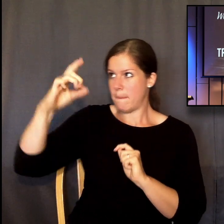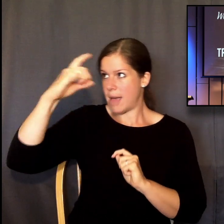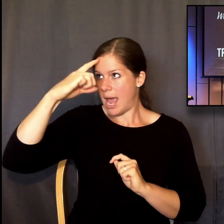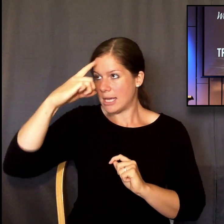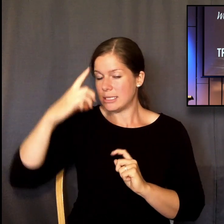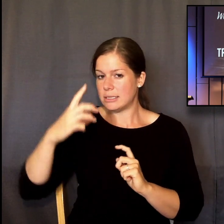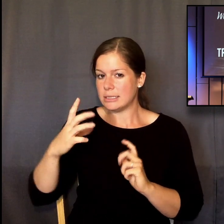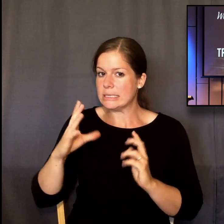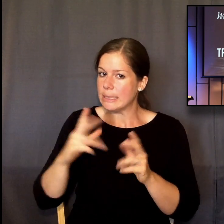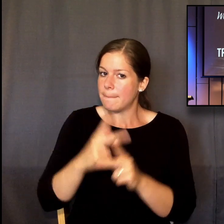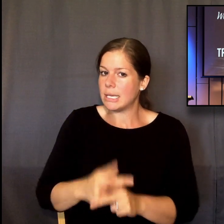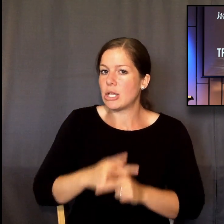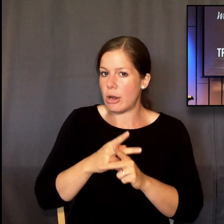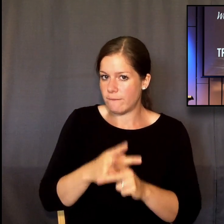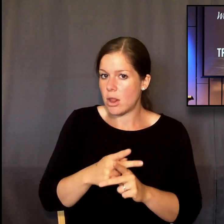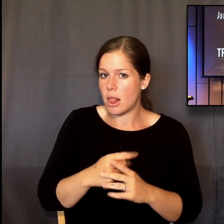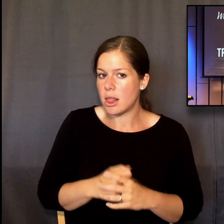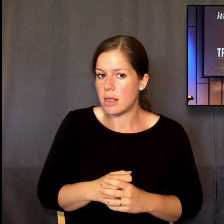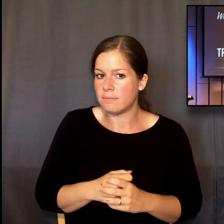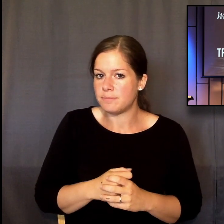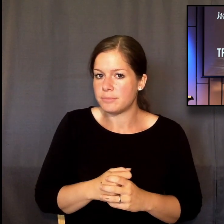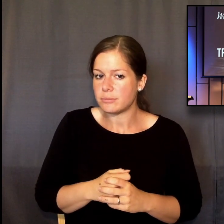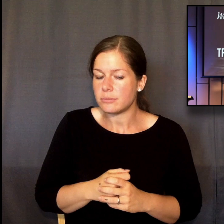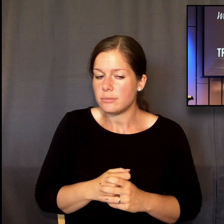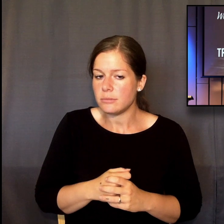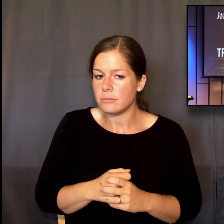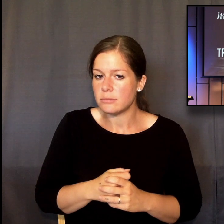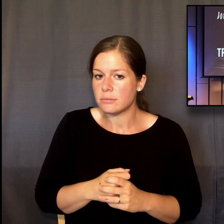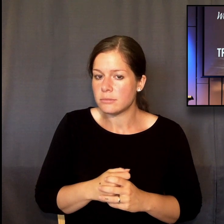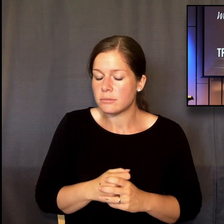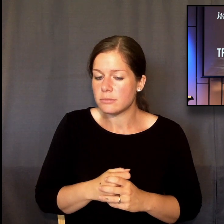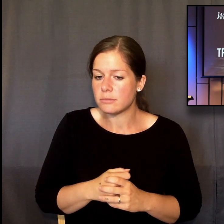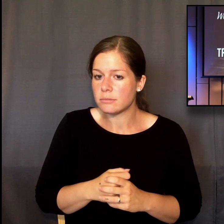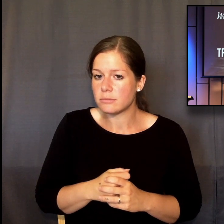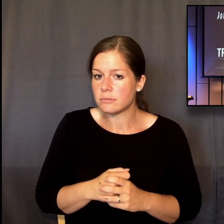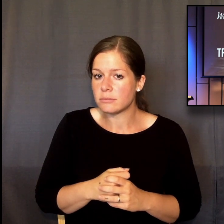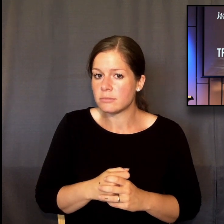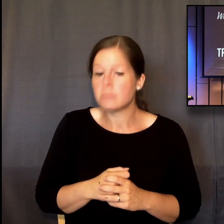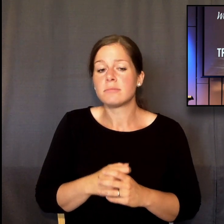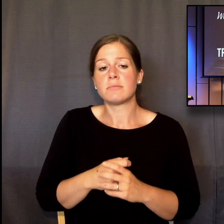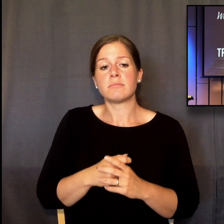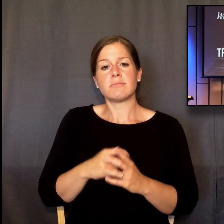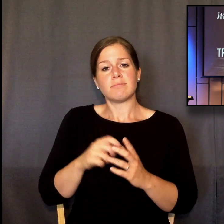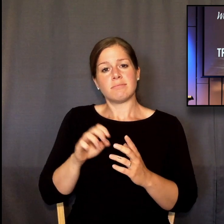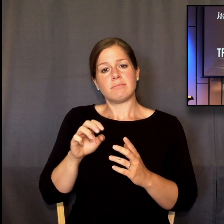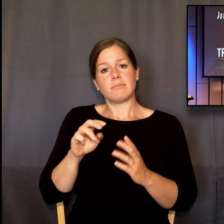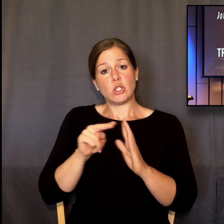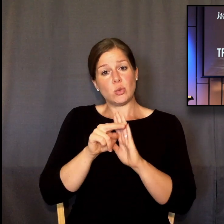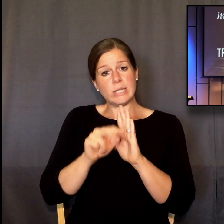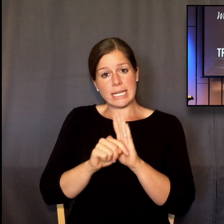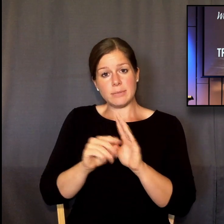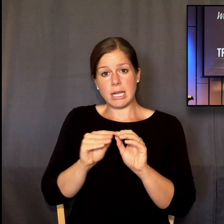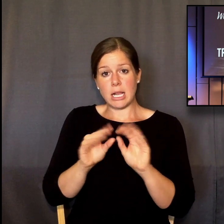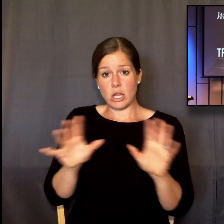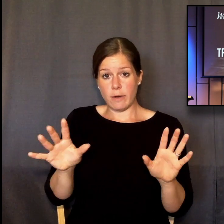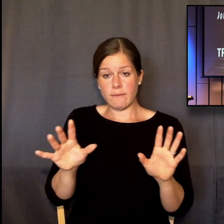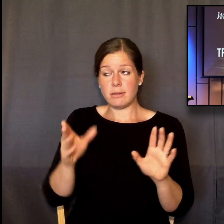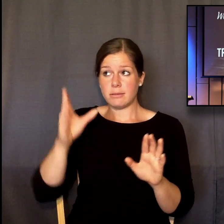Ephesians 1.11, like New Testament letters, where God works all things according to the counsel of his will, and nobody